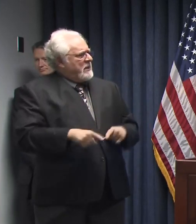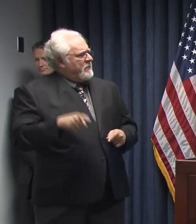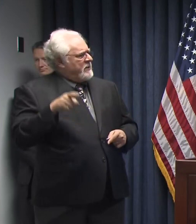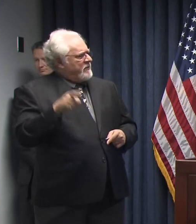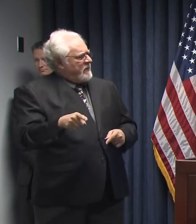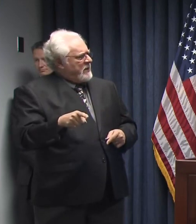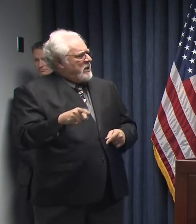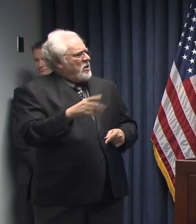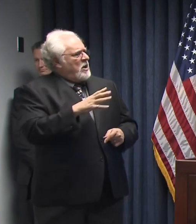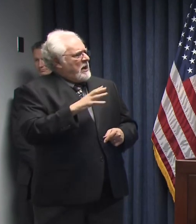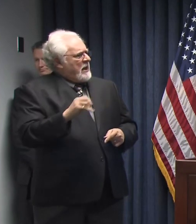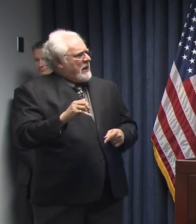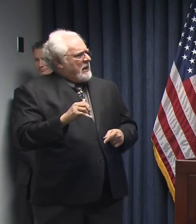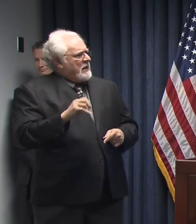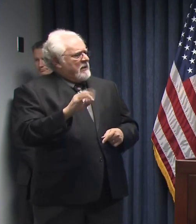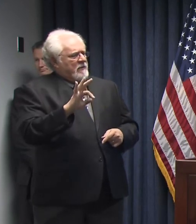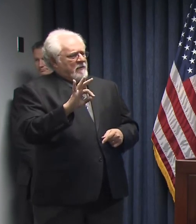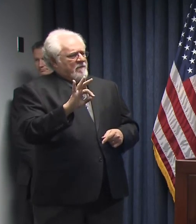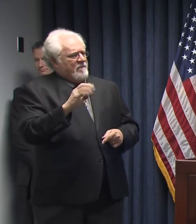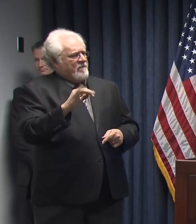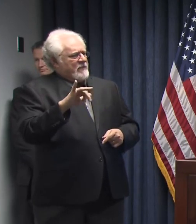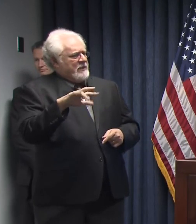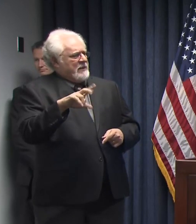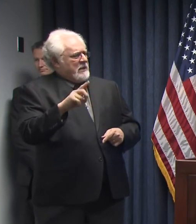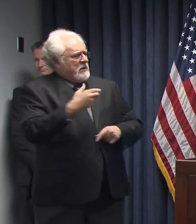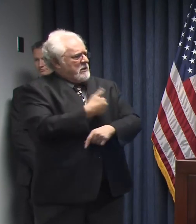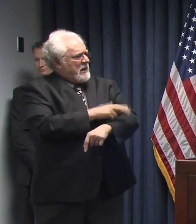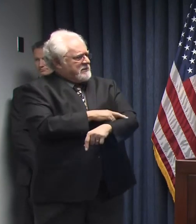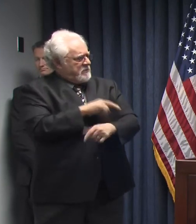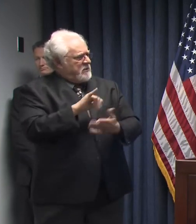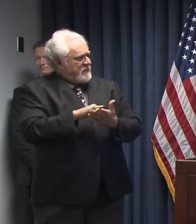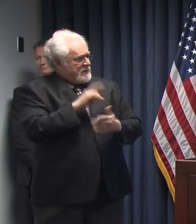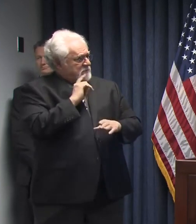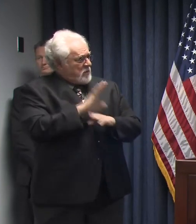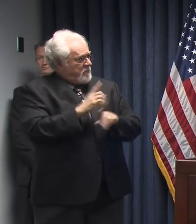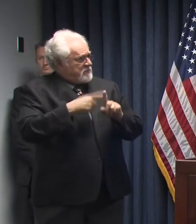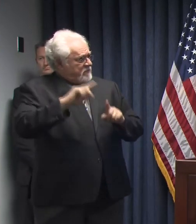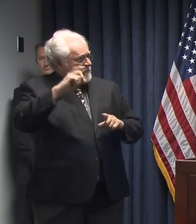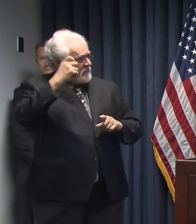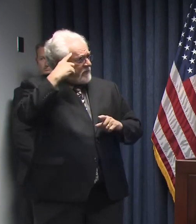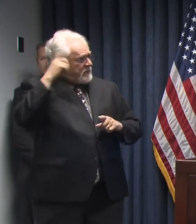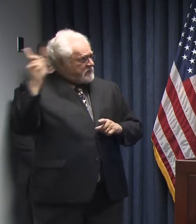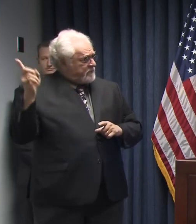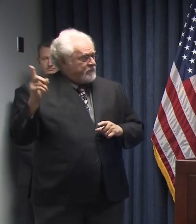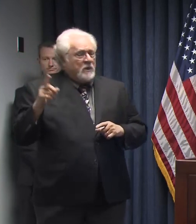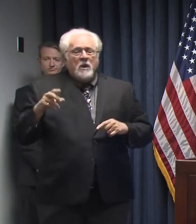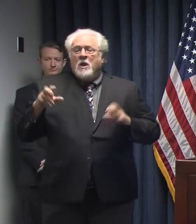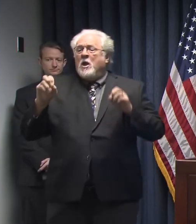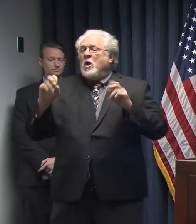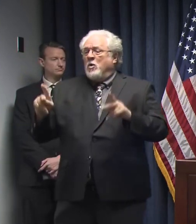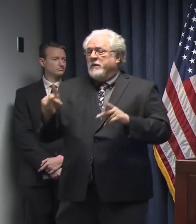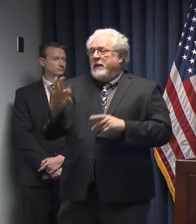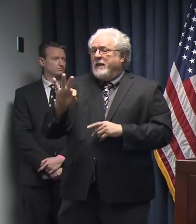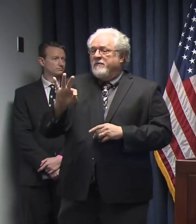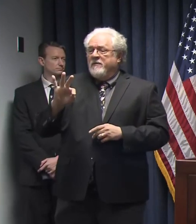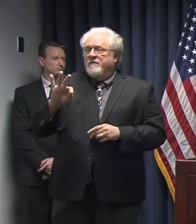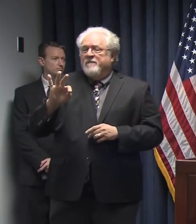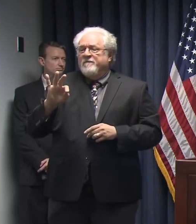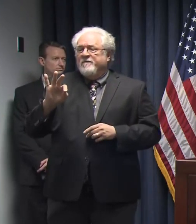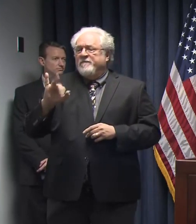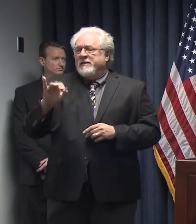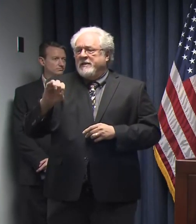also the field hospitals that are promised from the federal government? Okay. So the field hospitals,